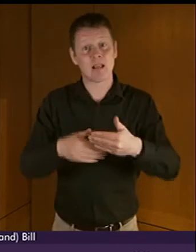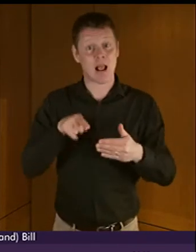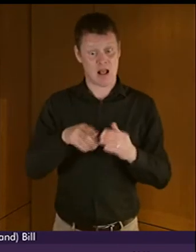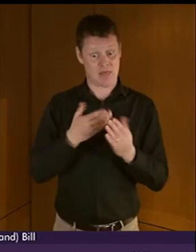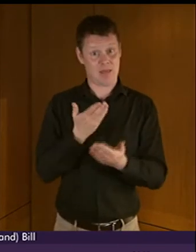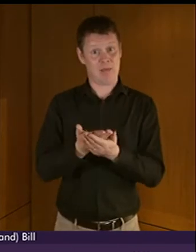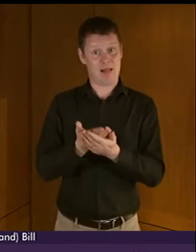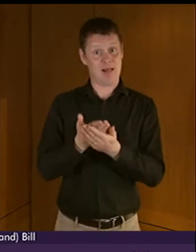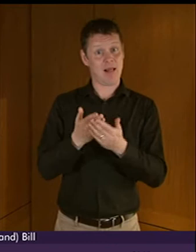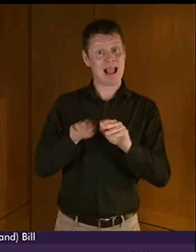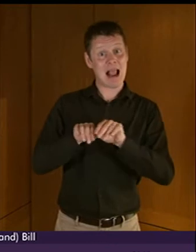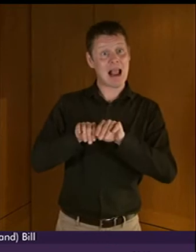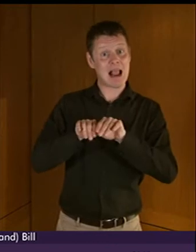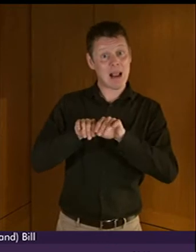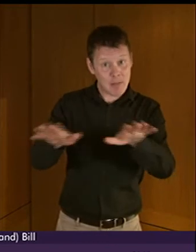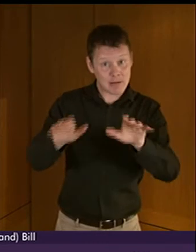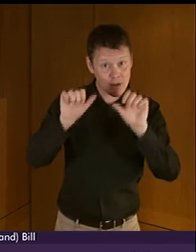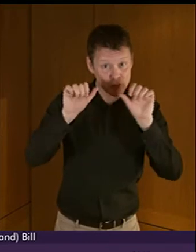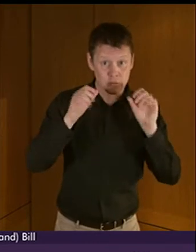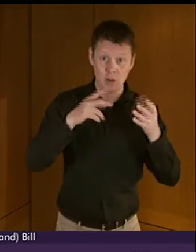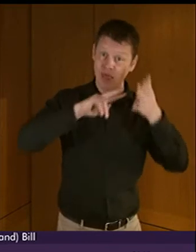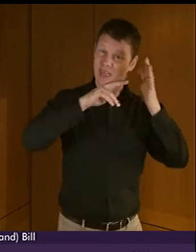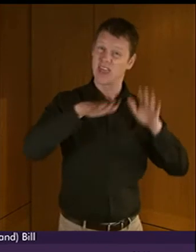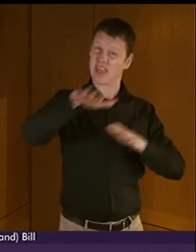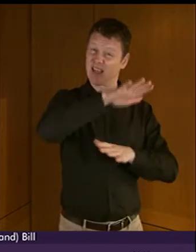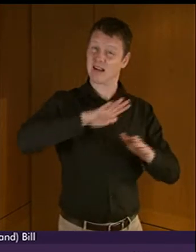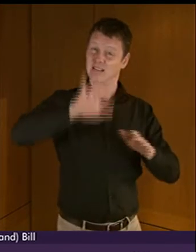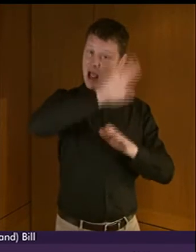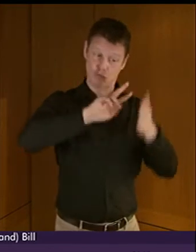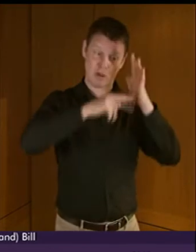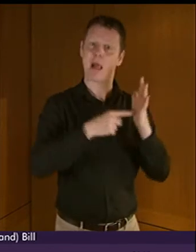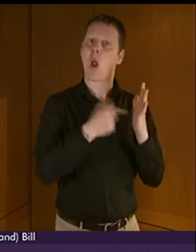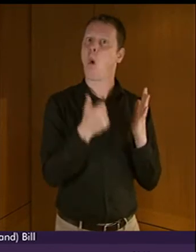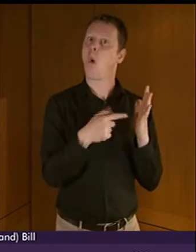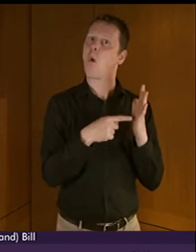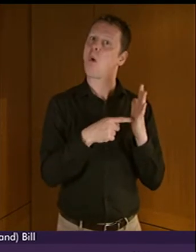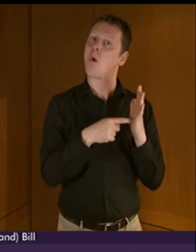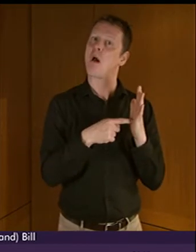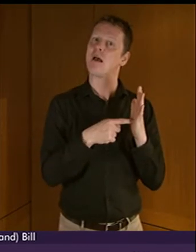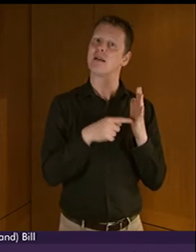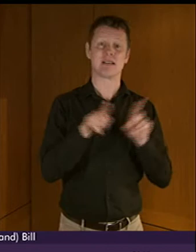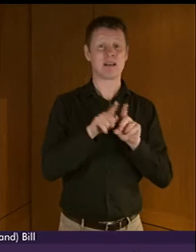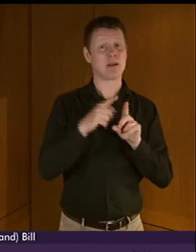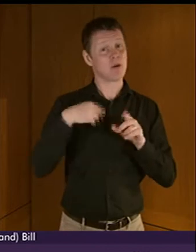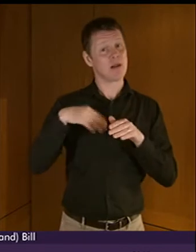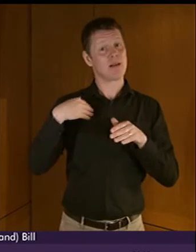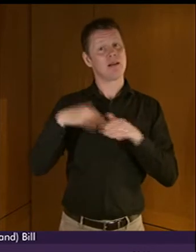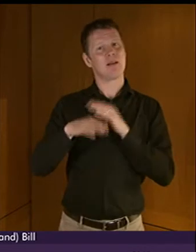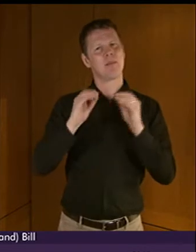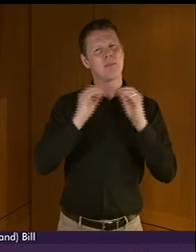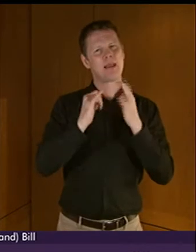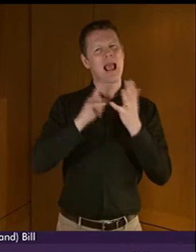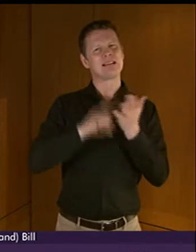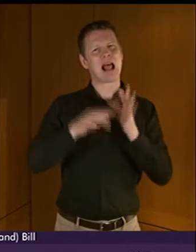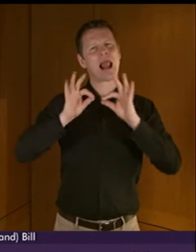the production of a BSL national plan, will build on the work we have undertaken in partnership with the BSL and Linguistic